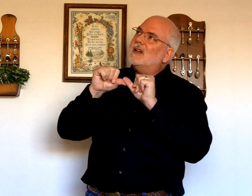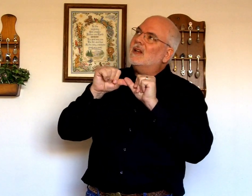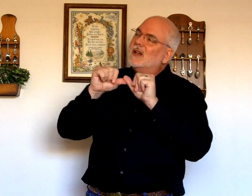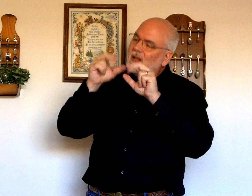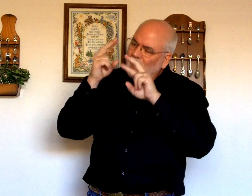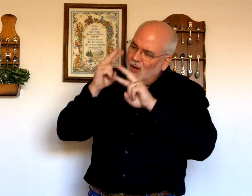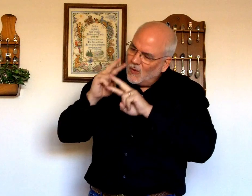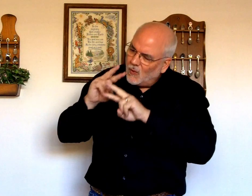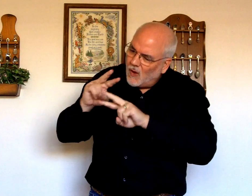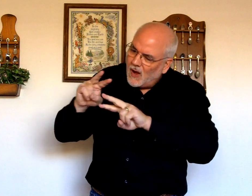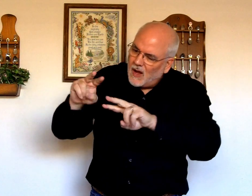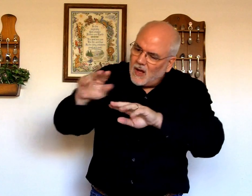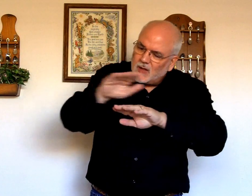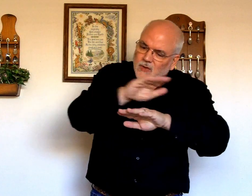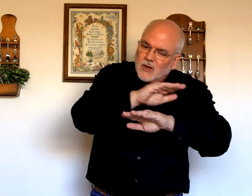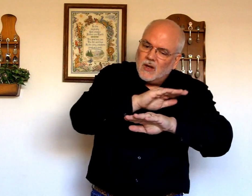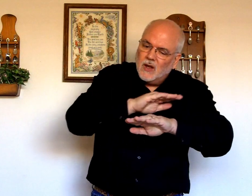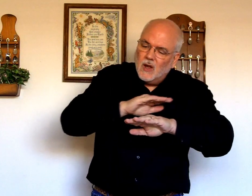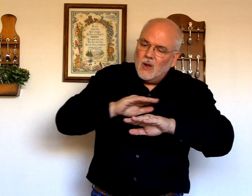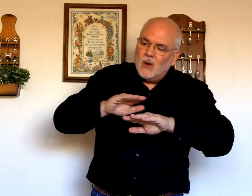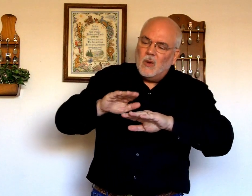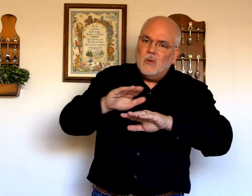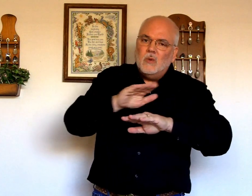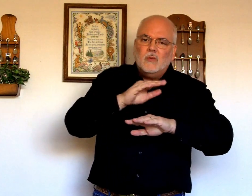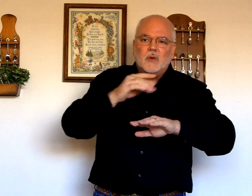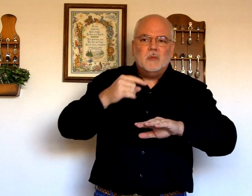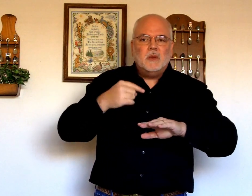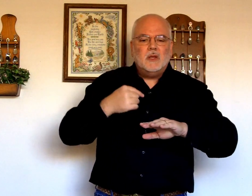watching over me.